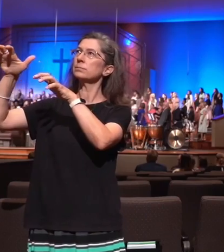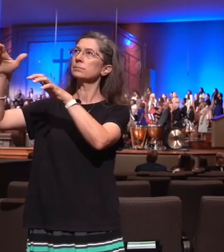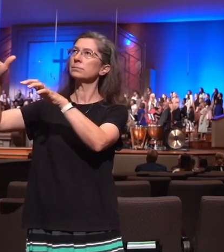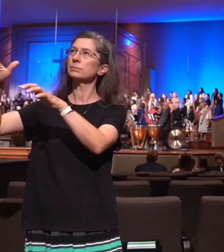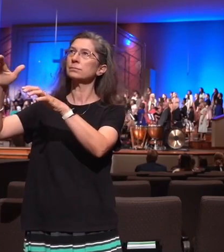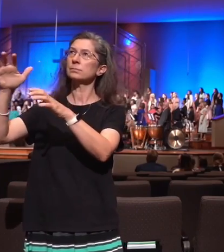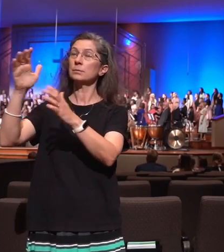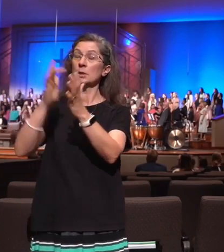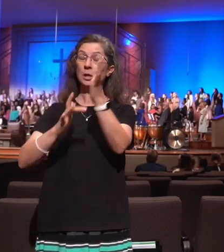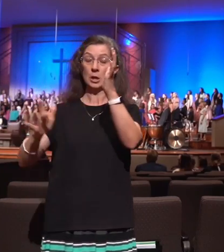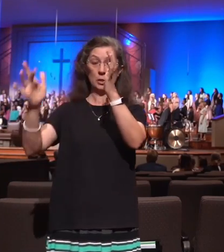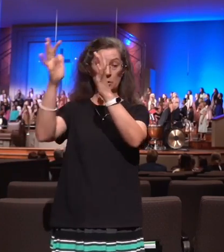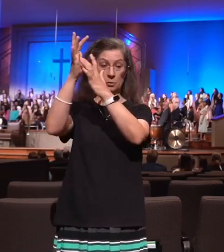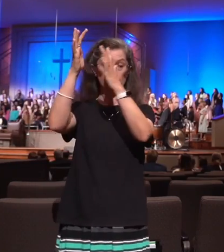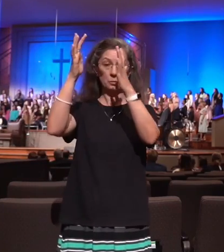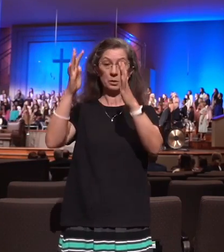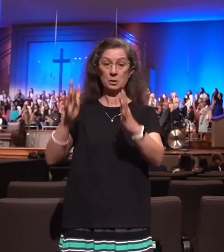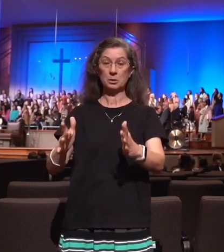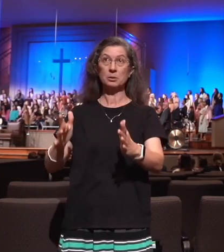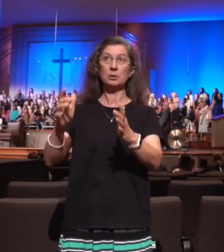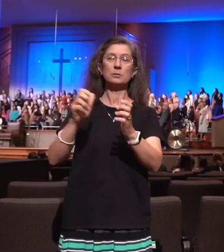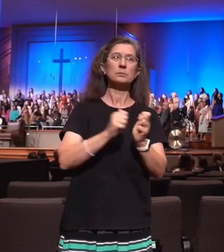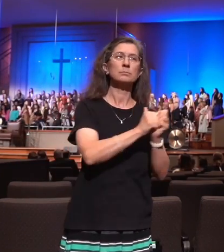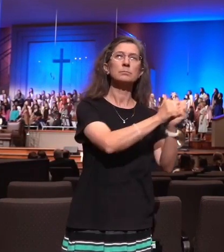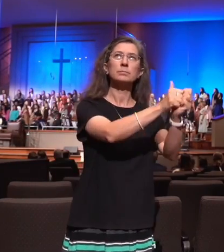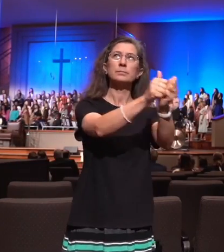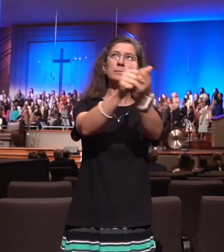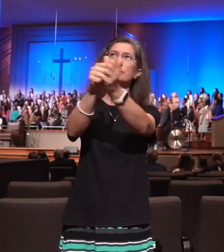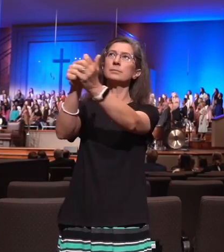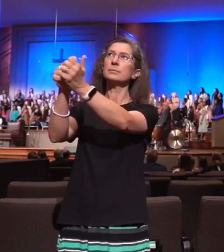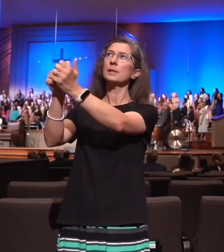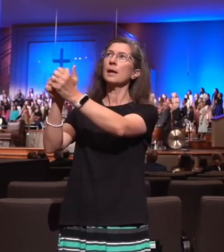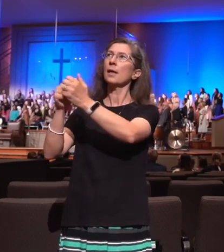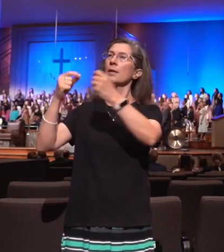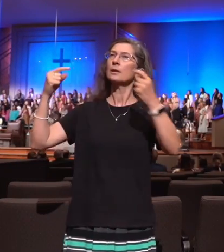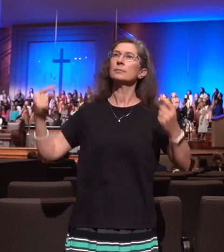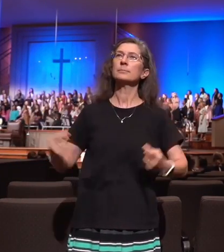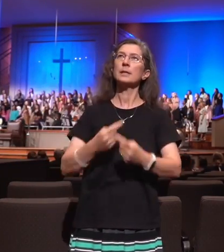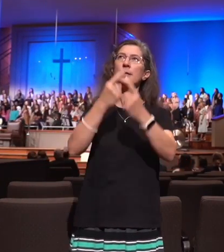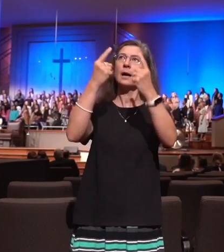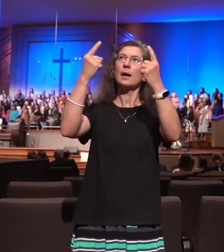declaring the greatness of our God.